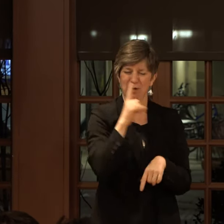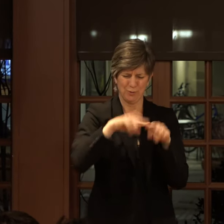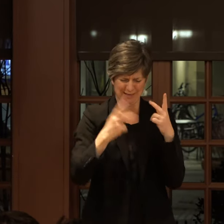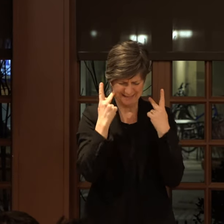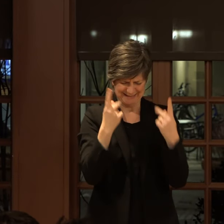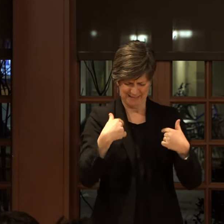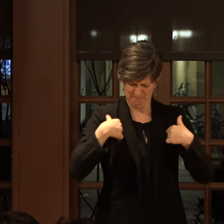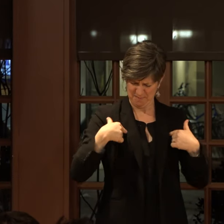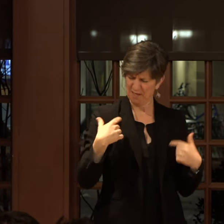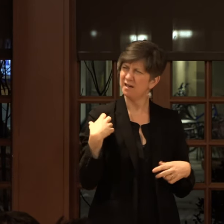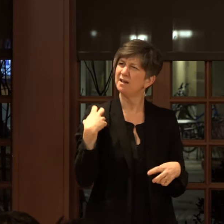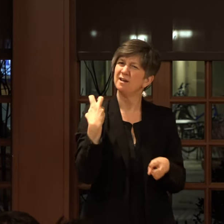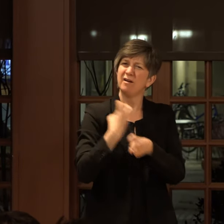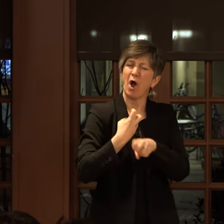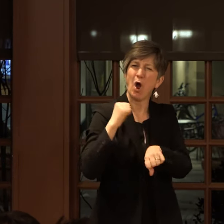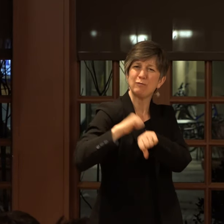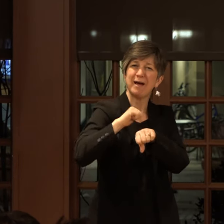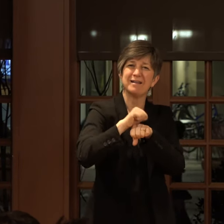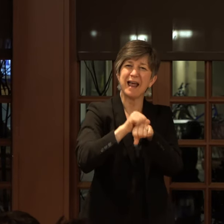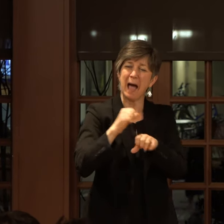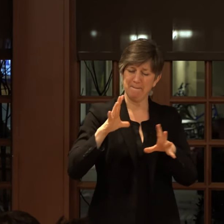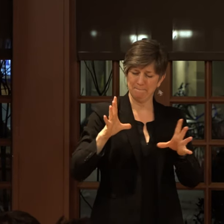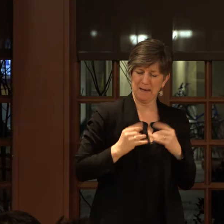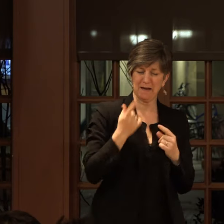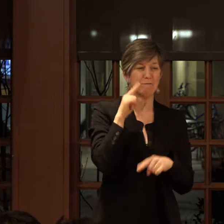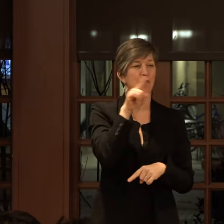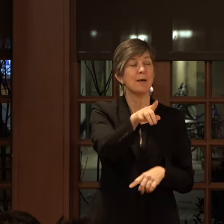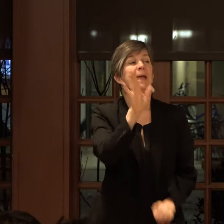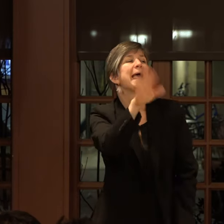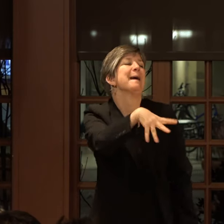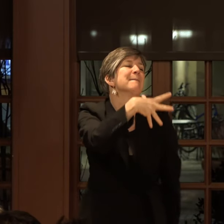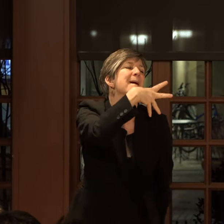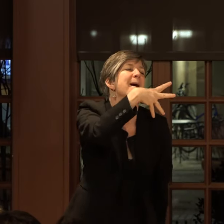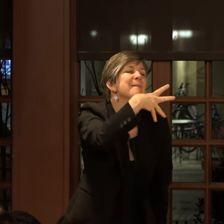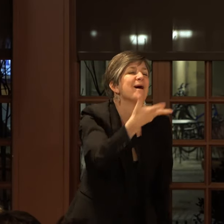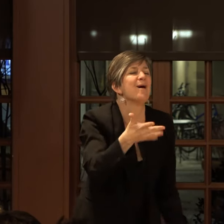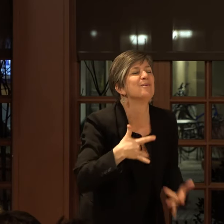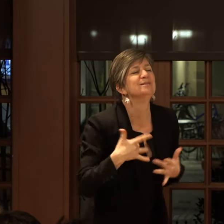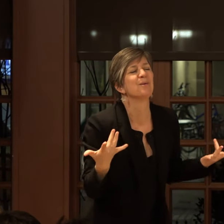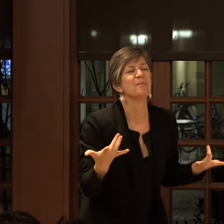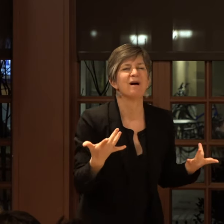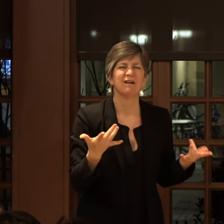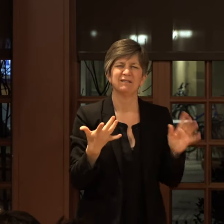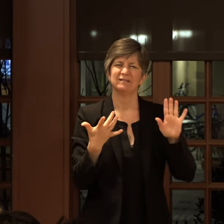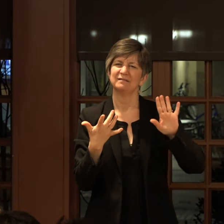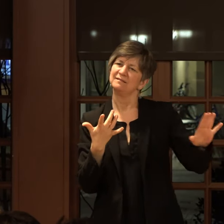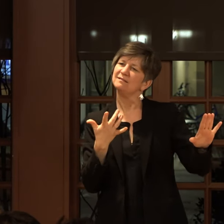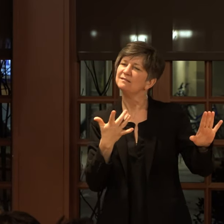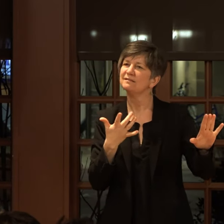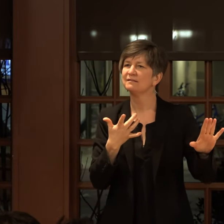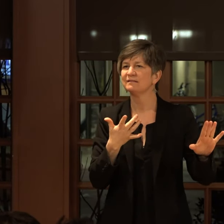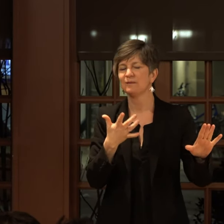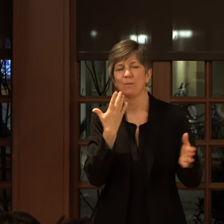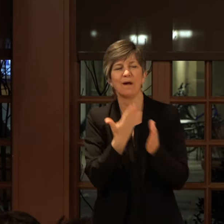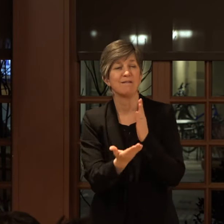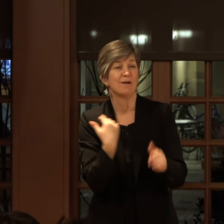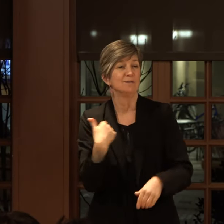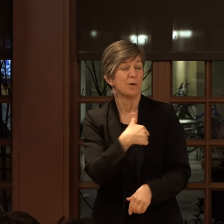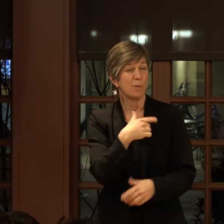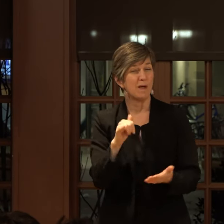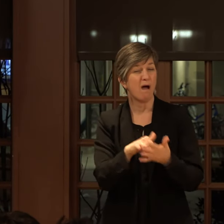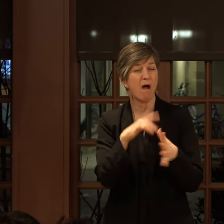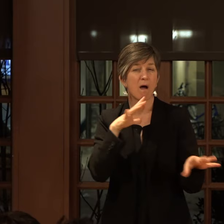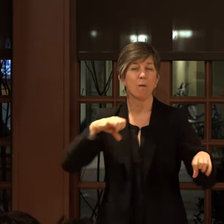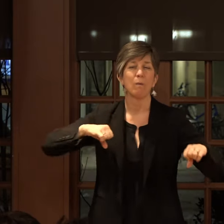of a hard rock, was not made magnetic for the likes of them. Hey, little mama, don't take it so hard. So we are